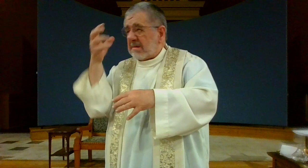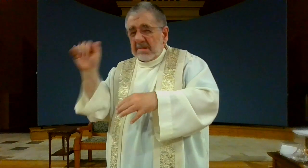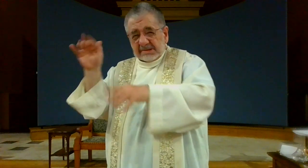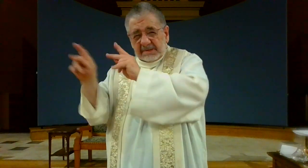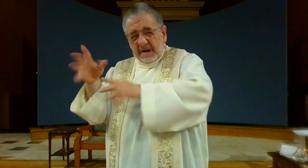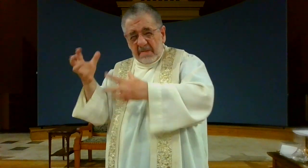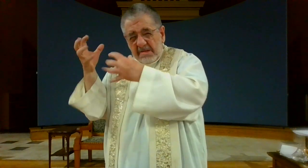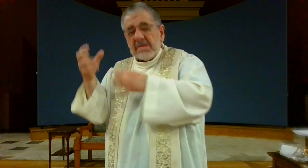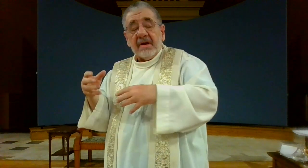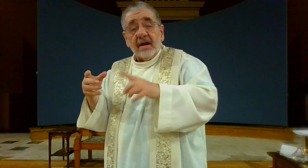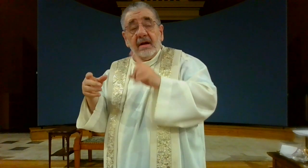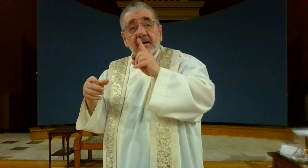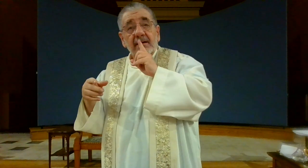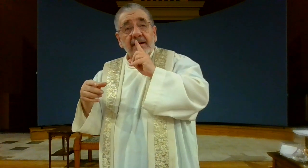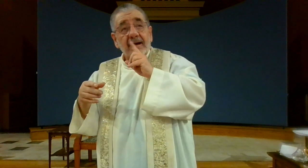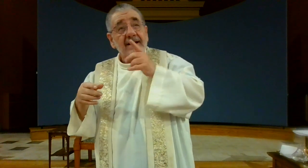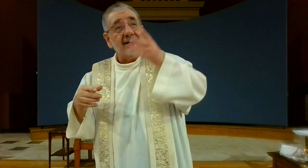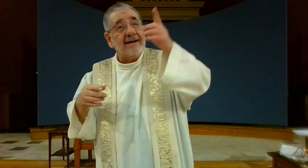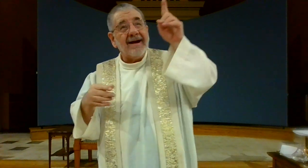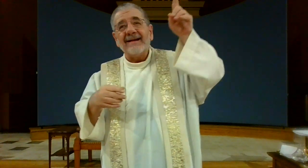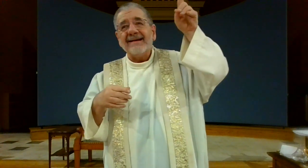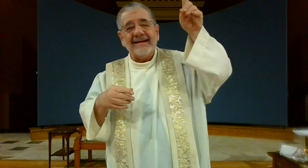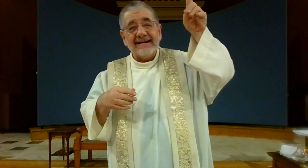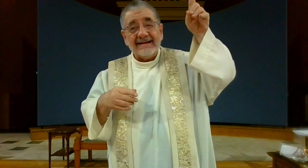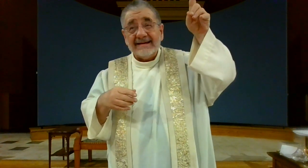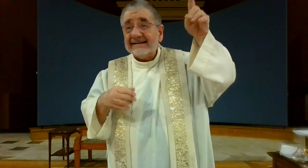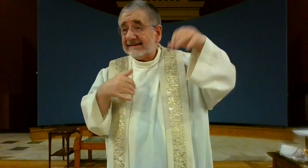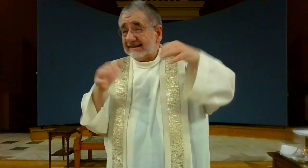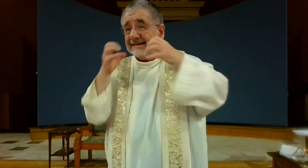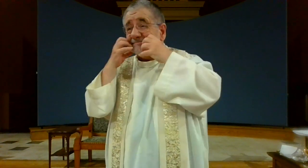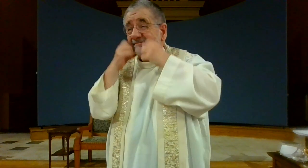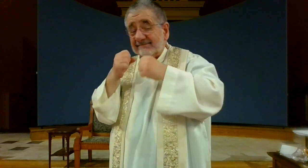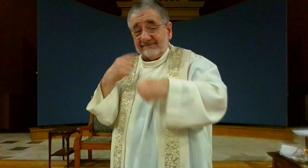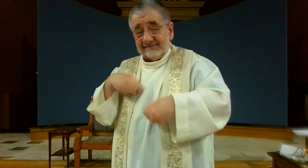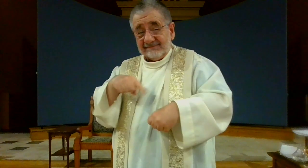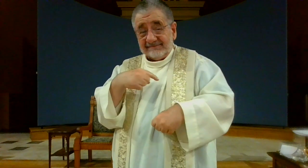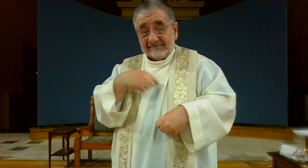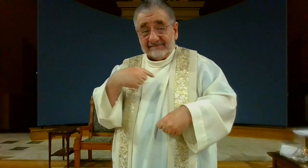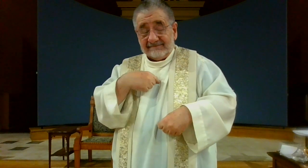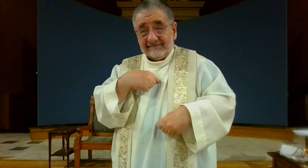blame others and stay mad but God he still loves us